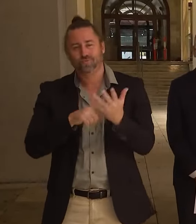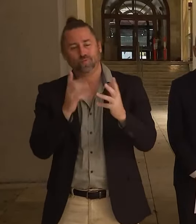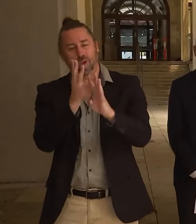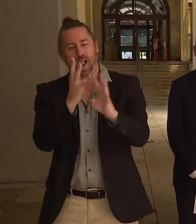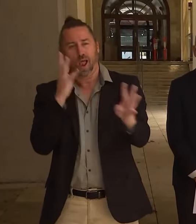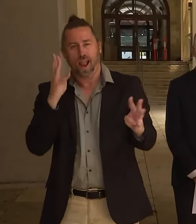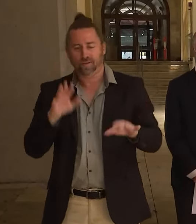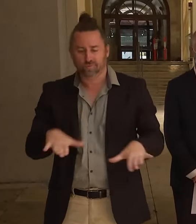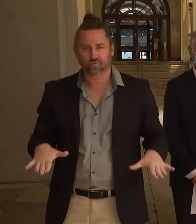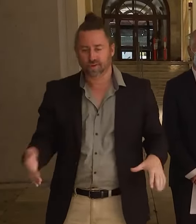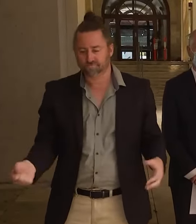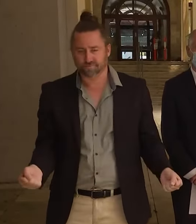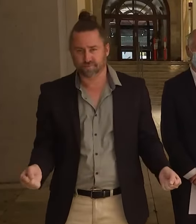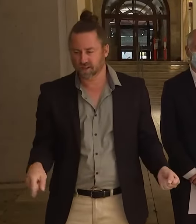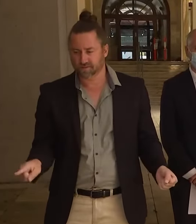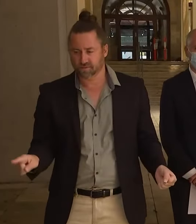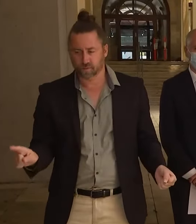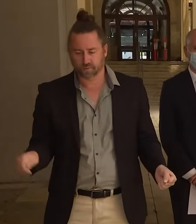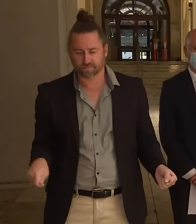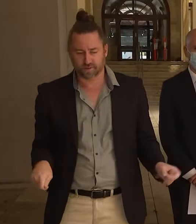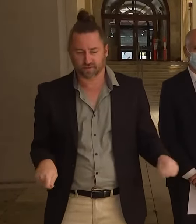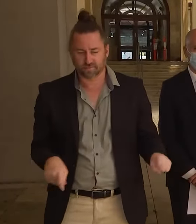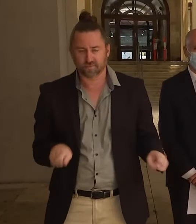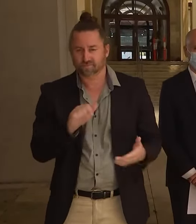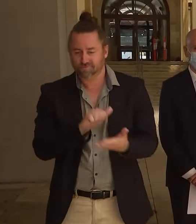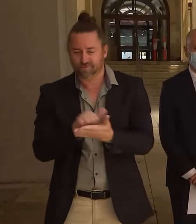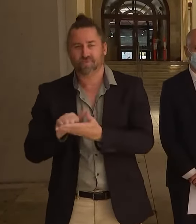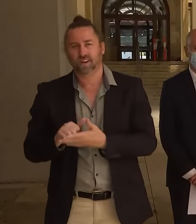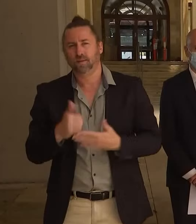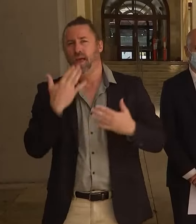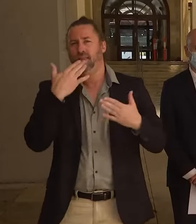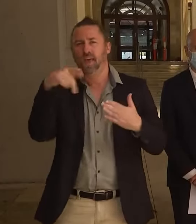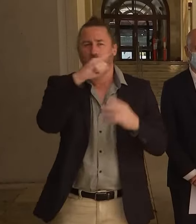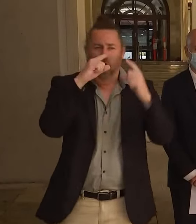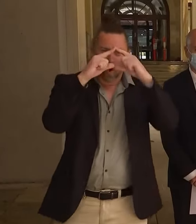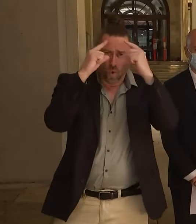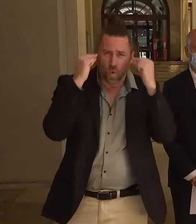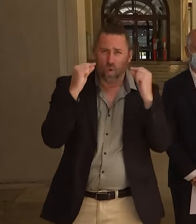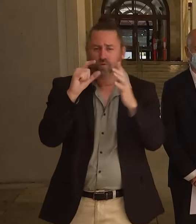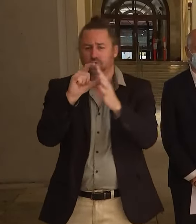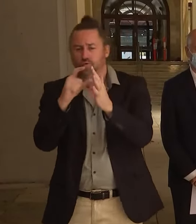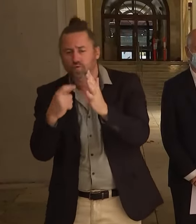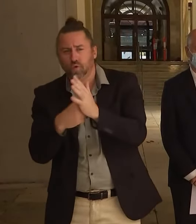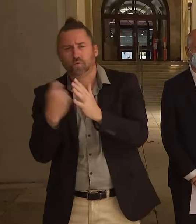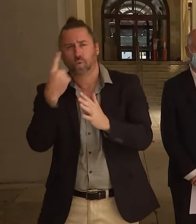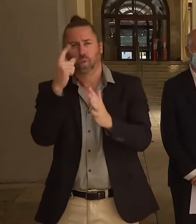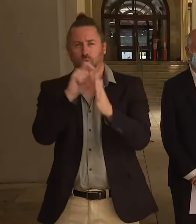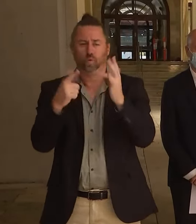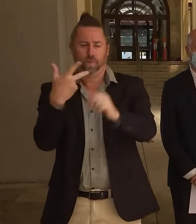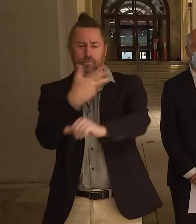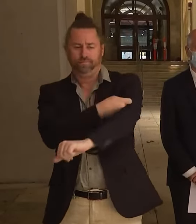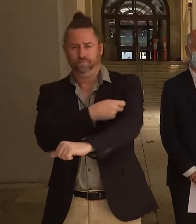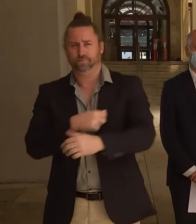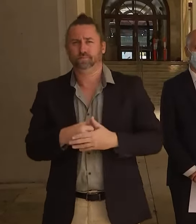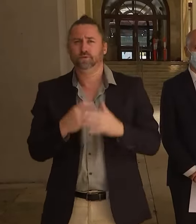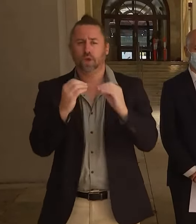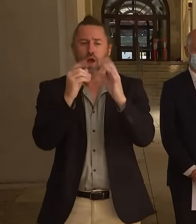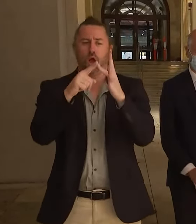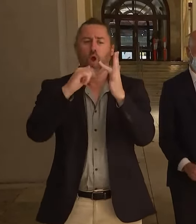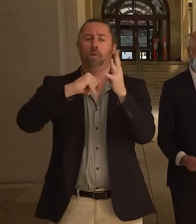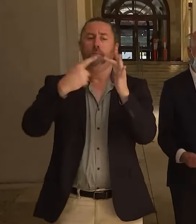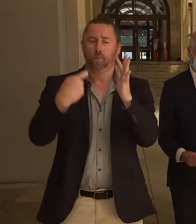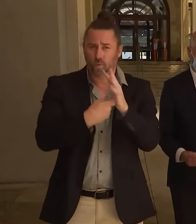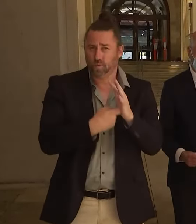And to all of the health workers and everyone involved in our vaccination program. Our boosters, we've now totaled